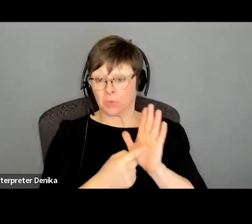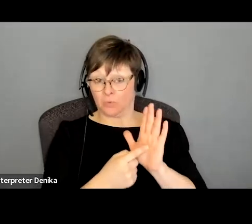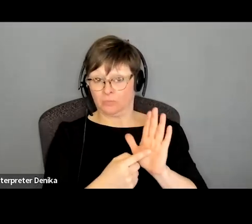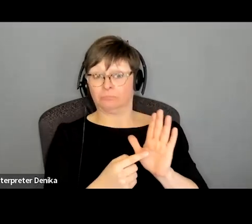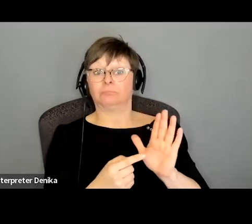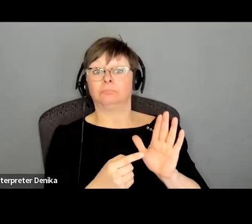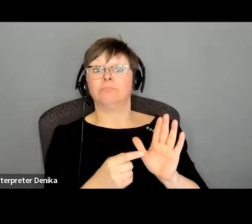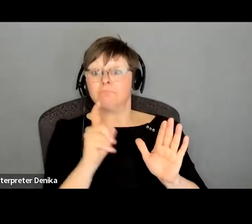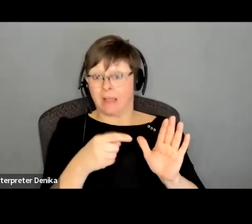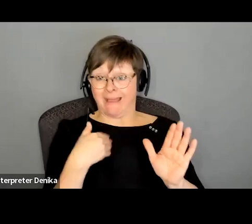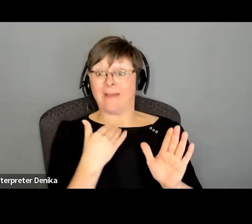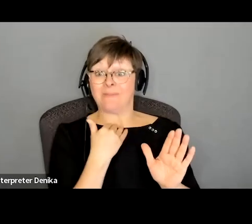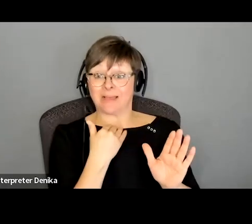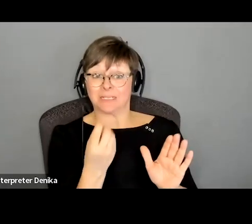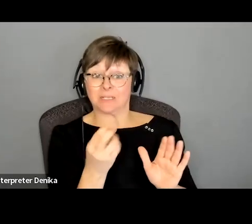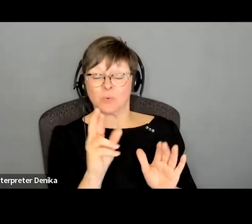not